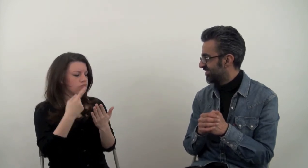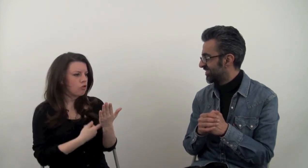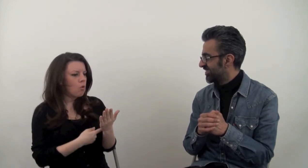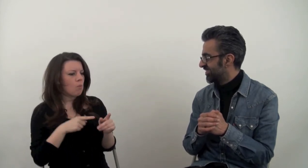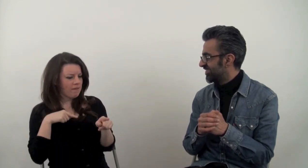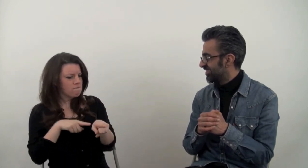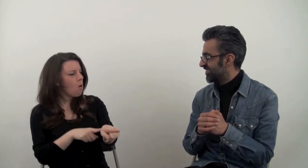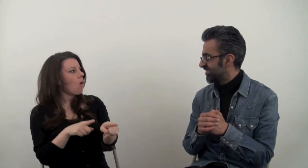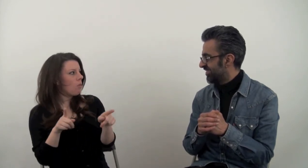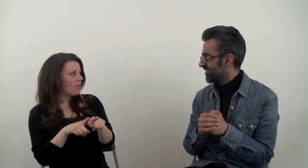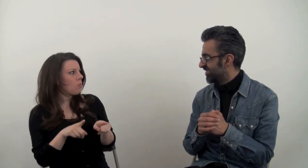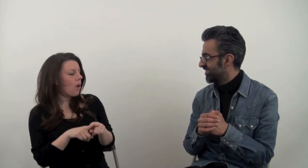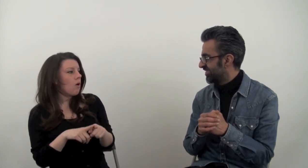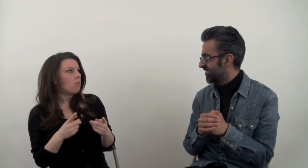NRCPD rules and we follow them ourselves.